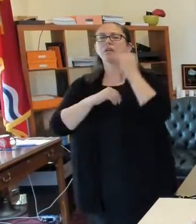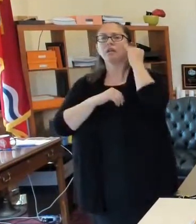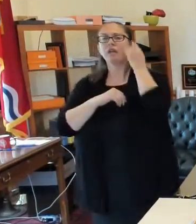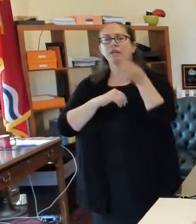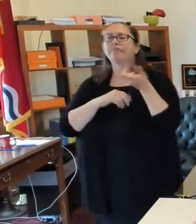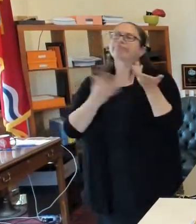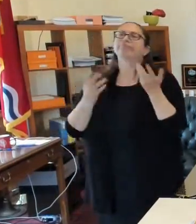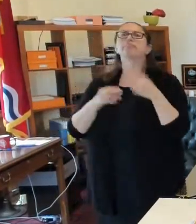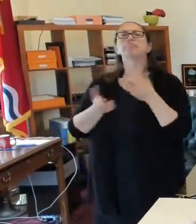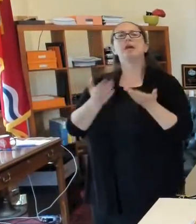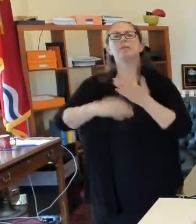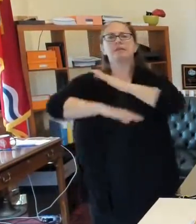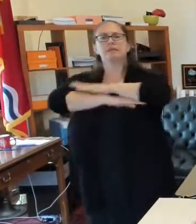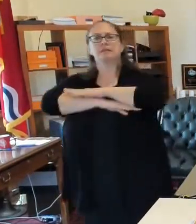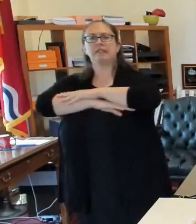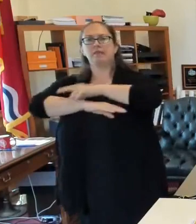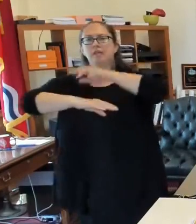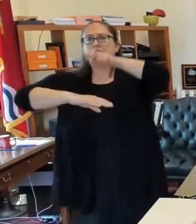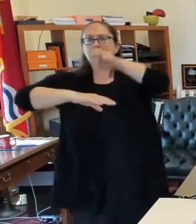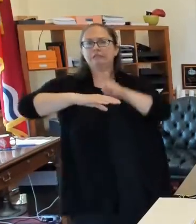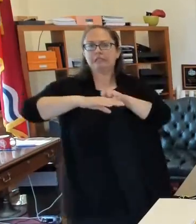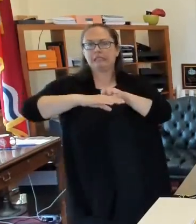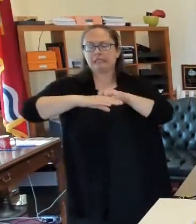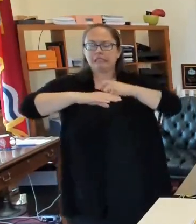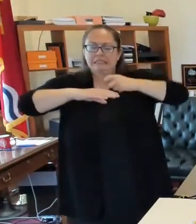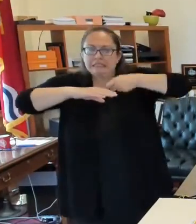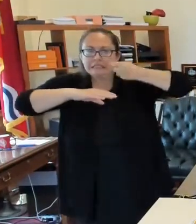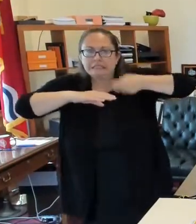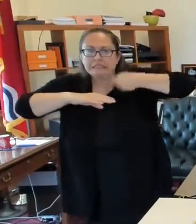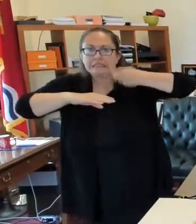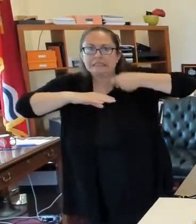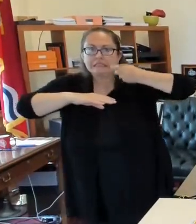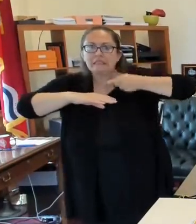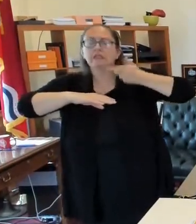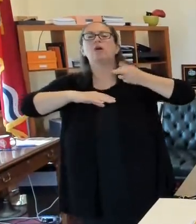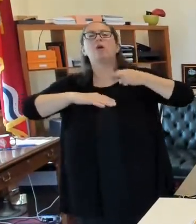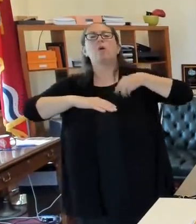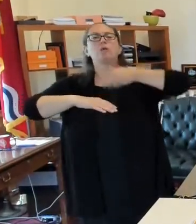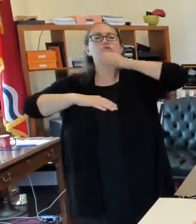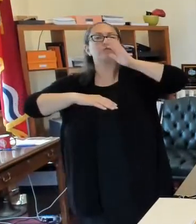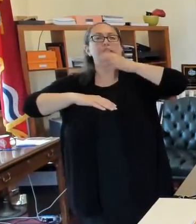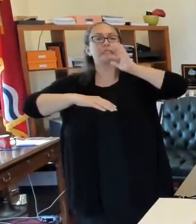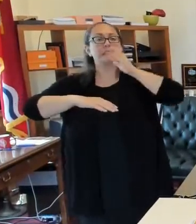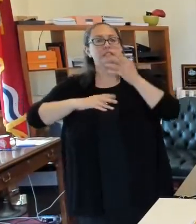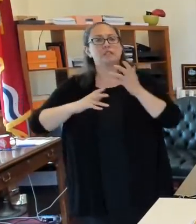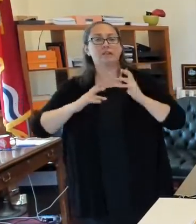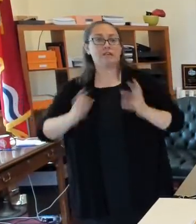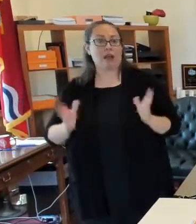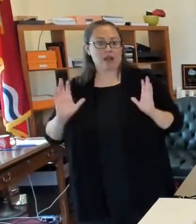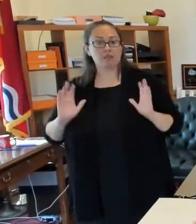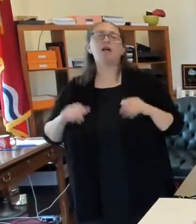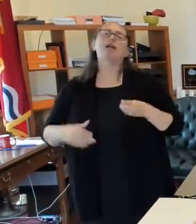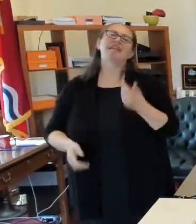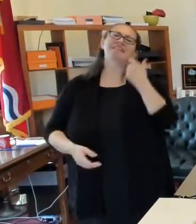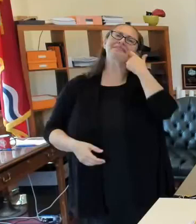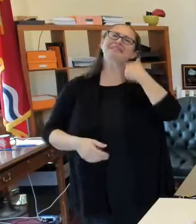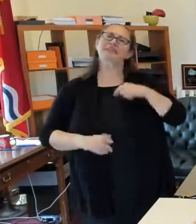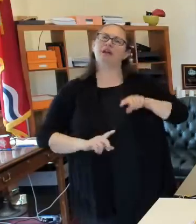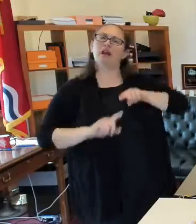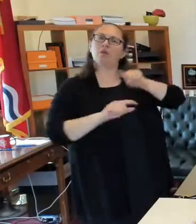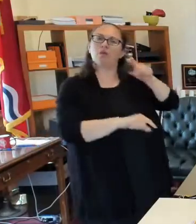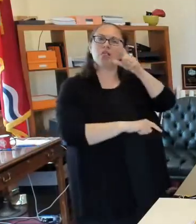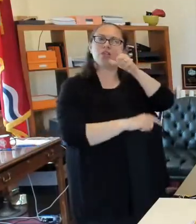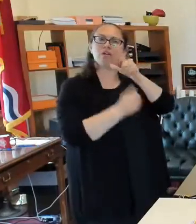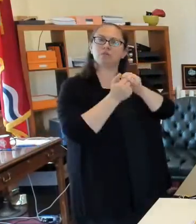at a table actively eating or drinking. Otherwise, I just I was just at lunch with a few people.